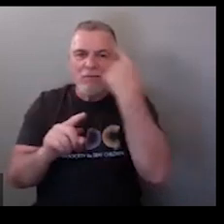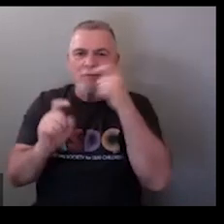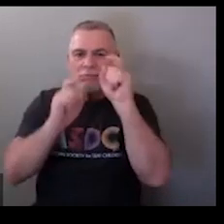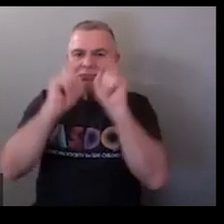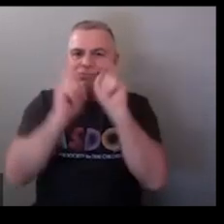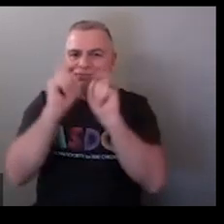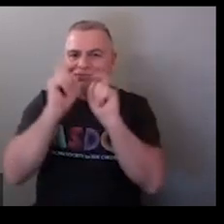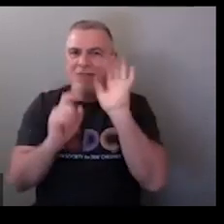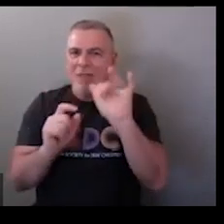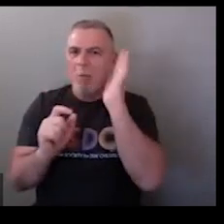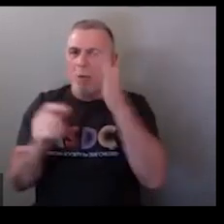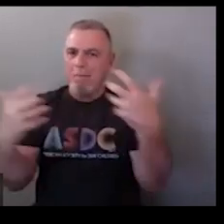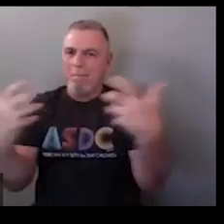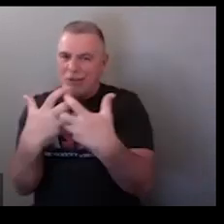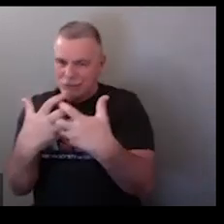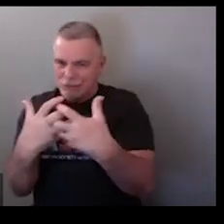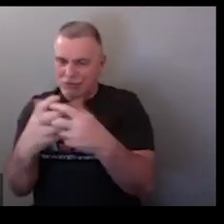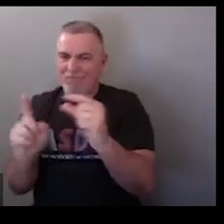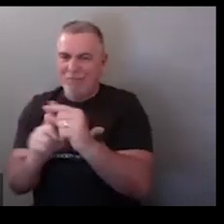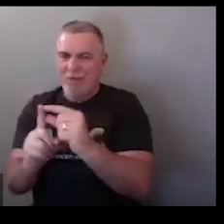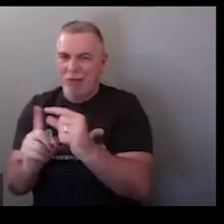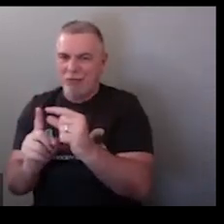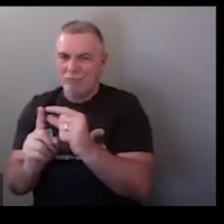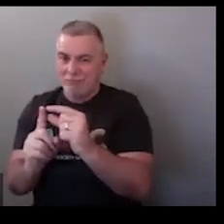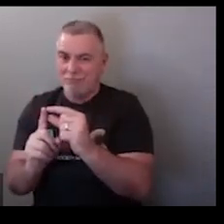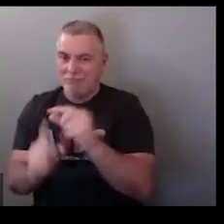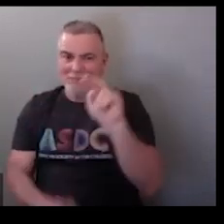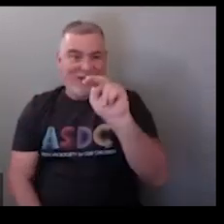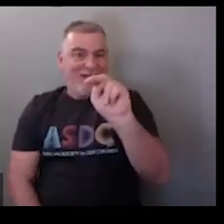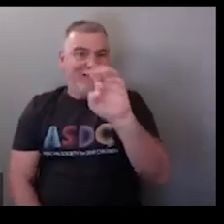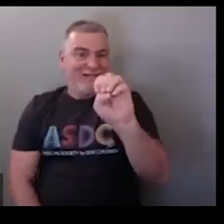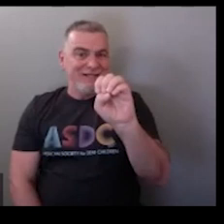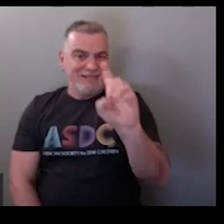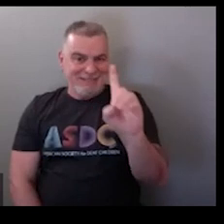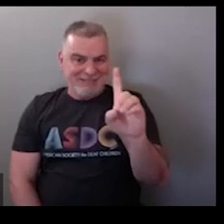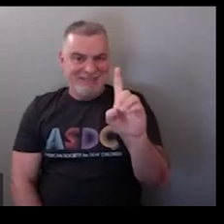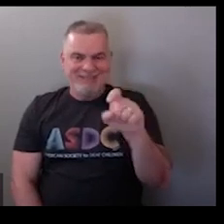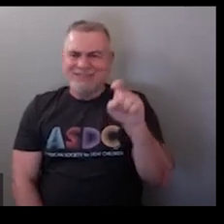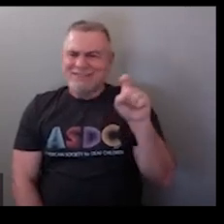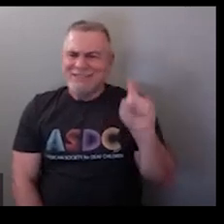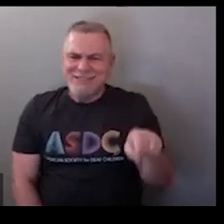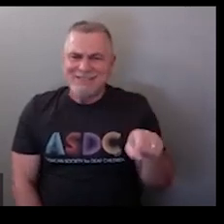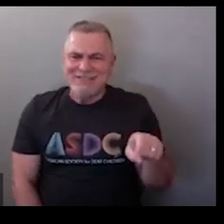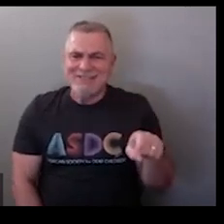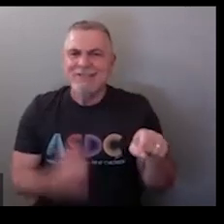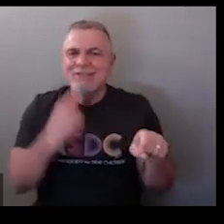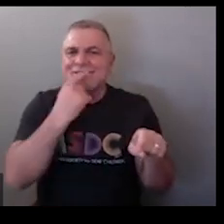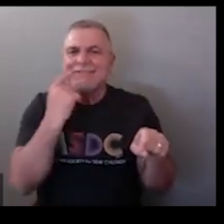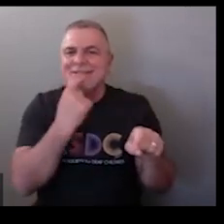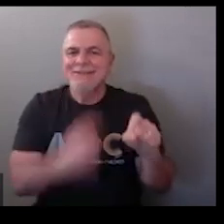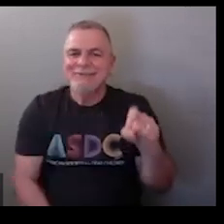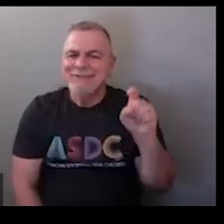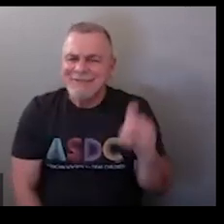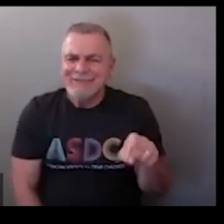signifies or the facial expression signifies what the sign is okay so for need it's repeated